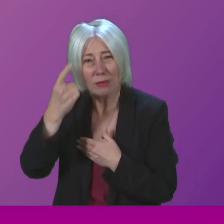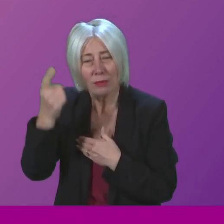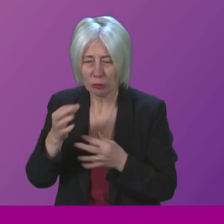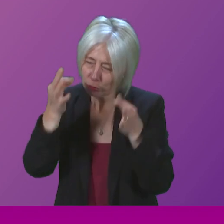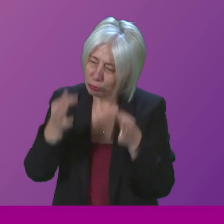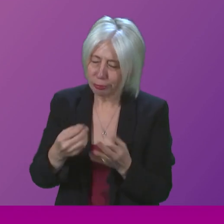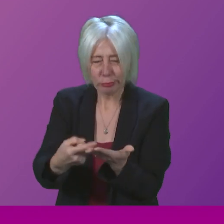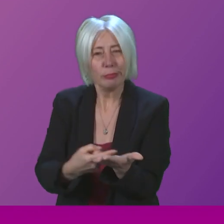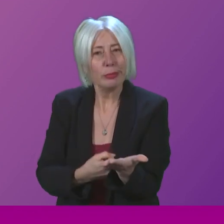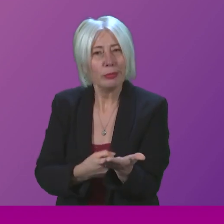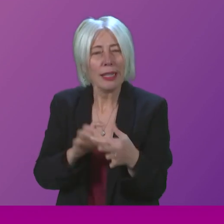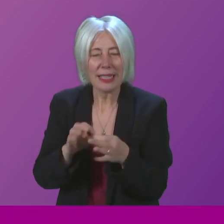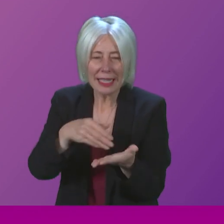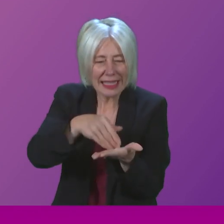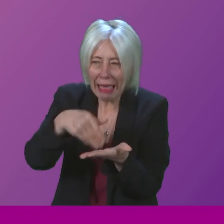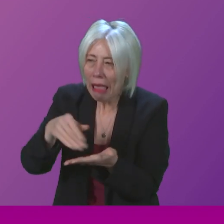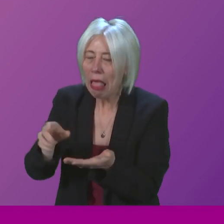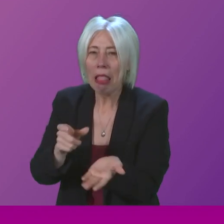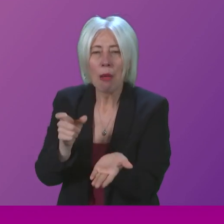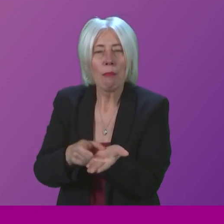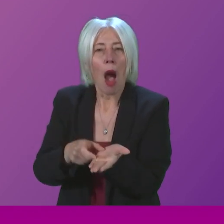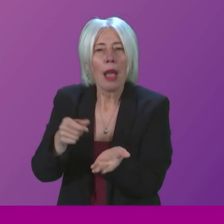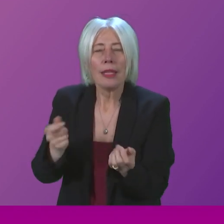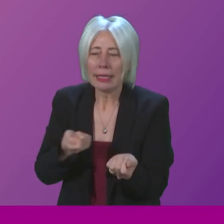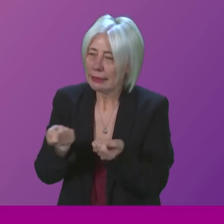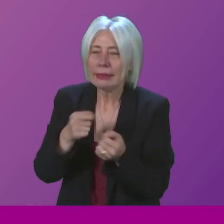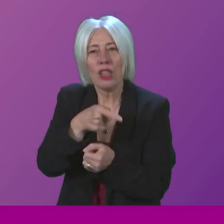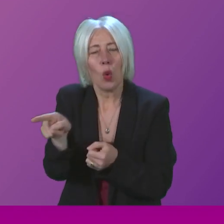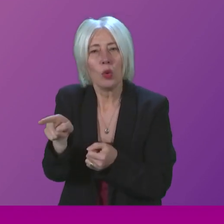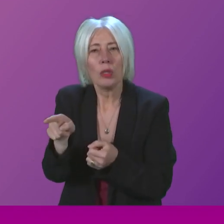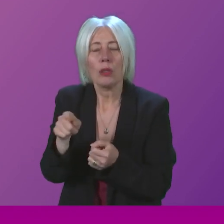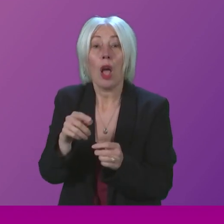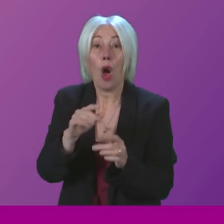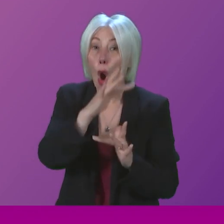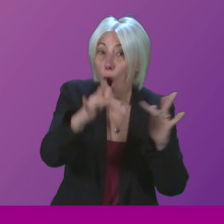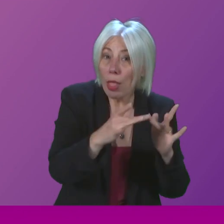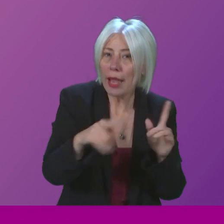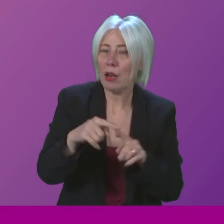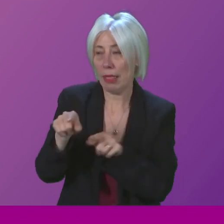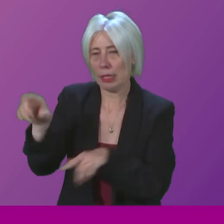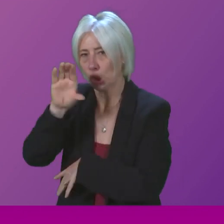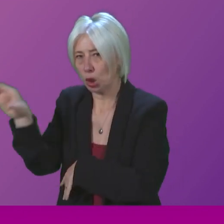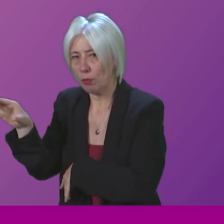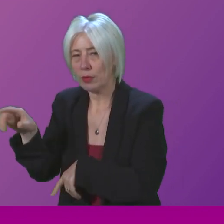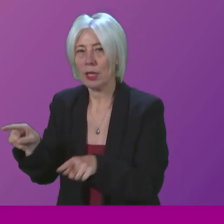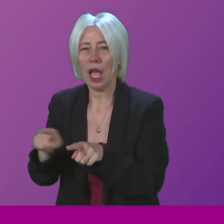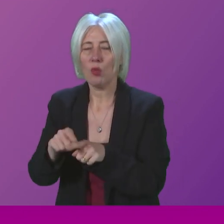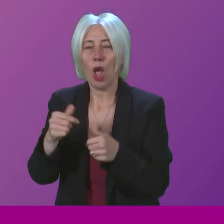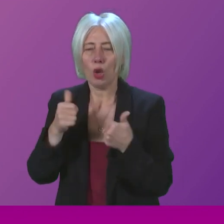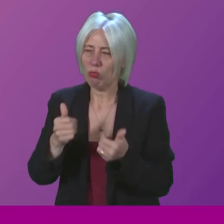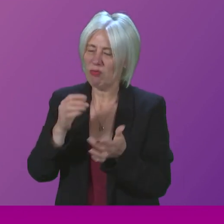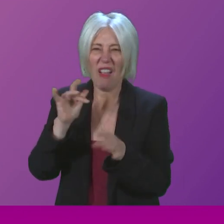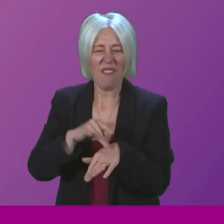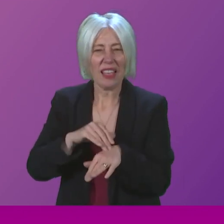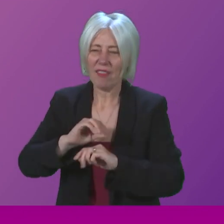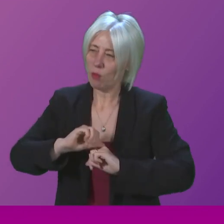regulations around the sale and marketing of e-cigarette products, both online and offline, together with the development of an effective, clear